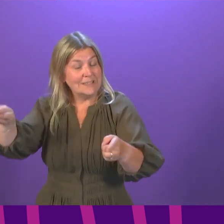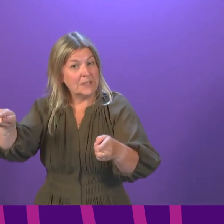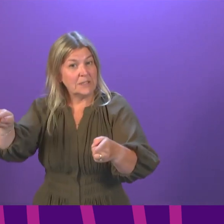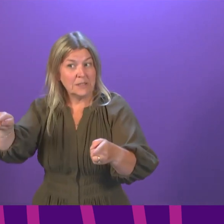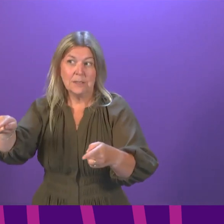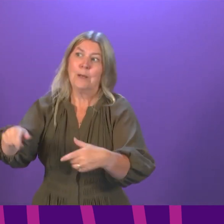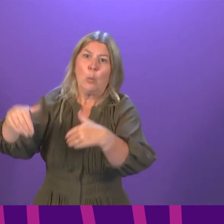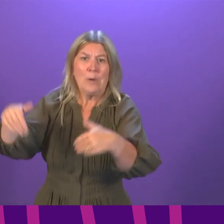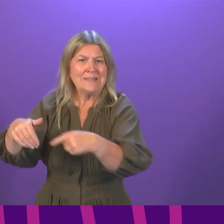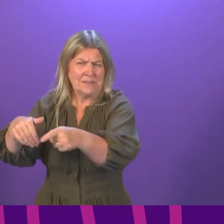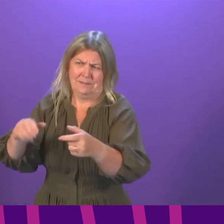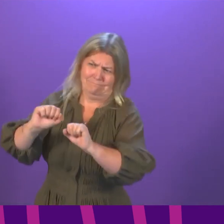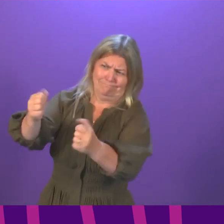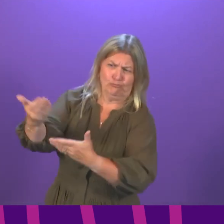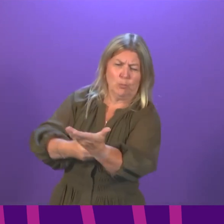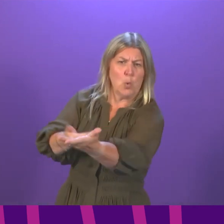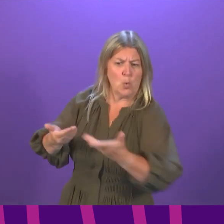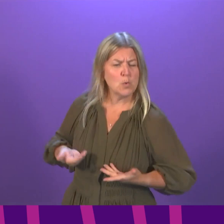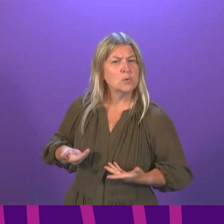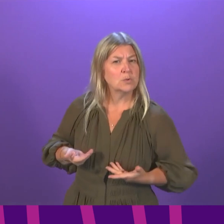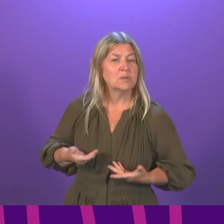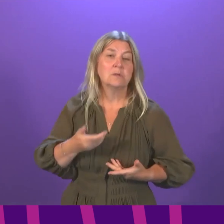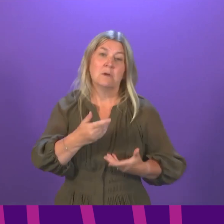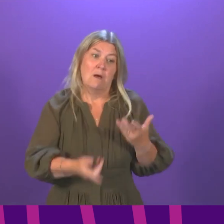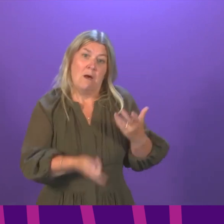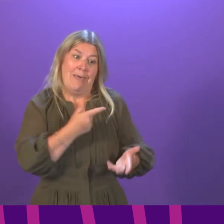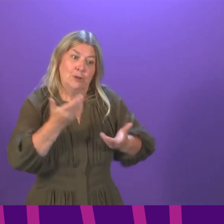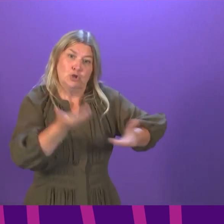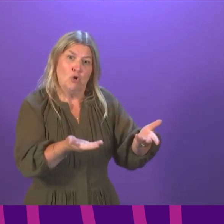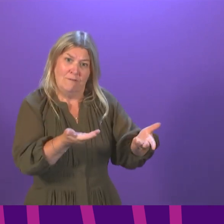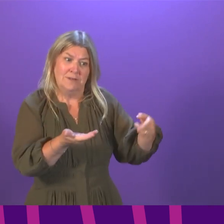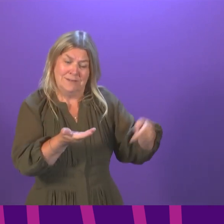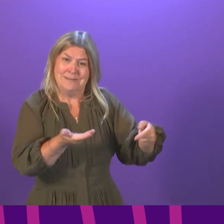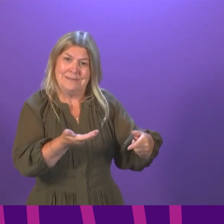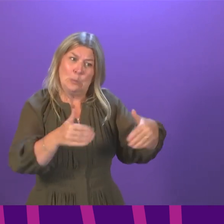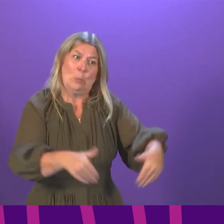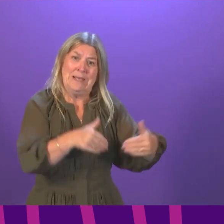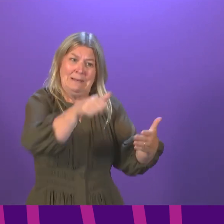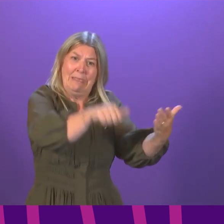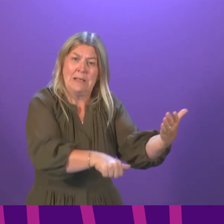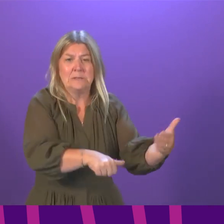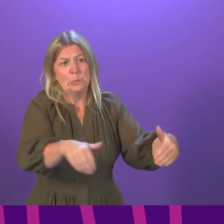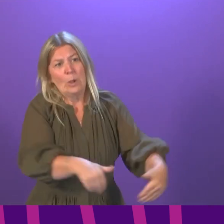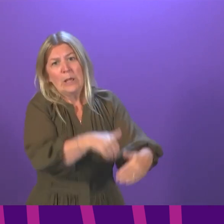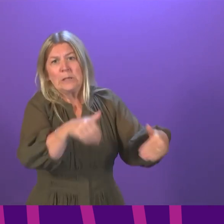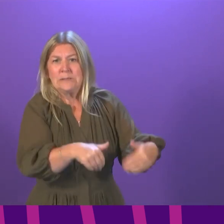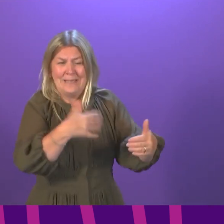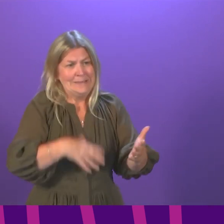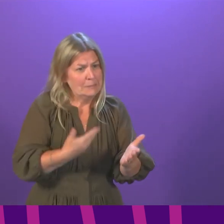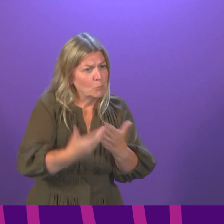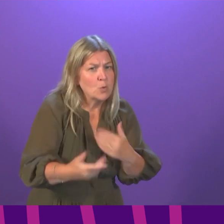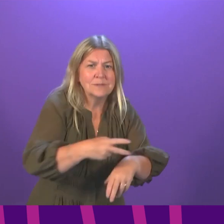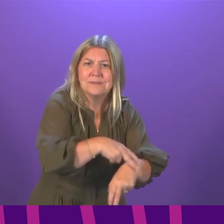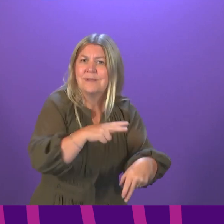are already overstretched with a backlog of cancellations, staffing issues and an urgent need for additional support.